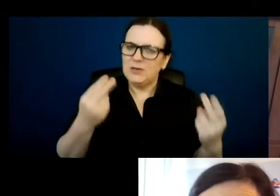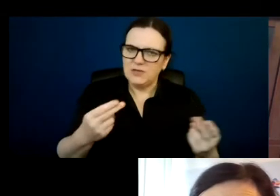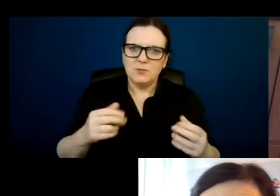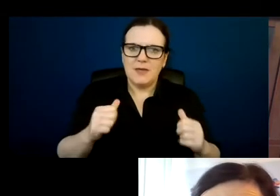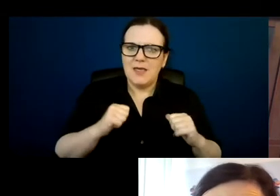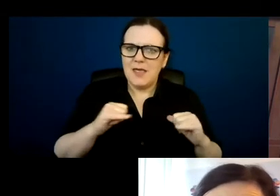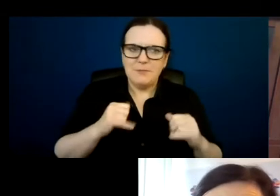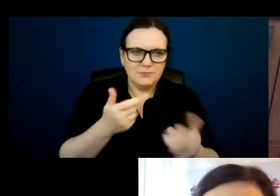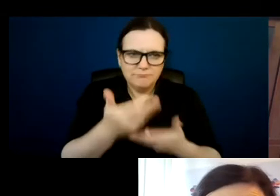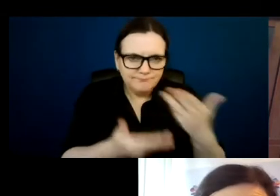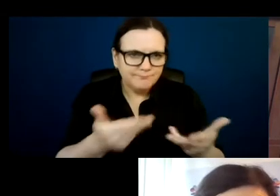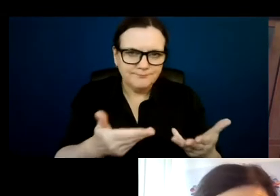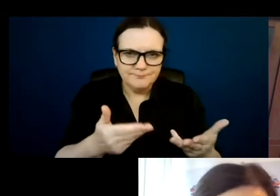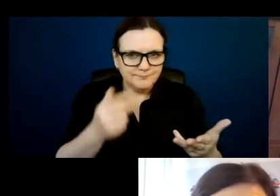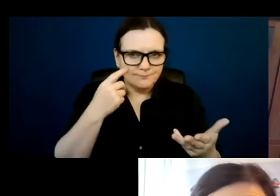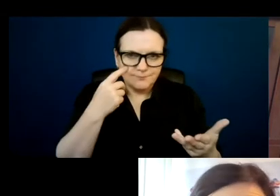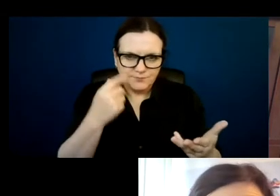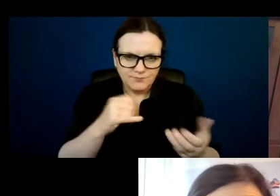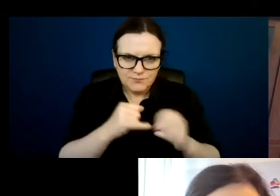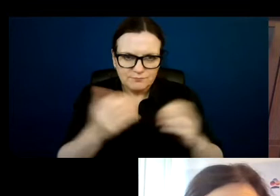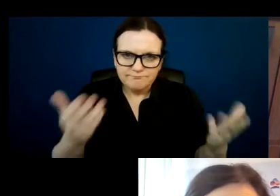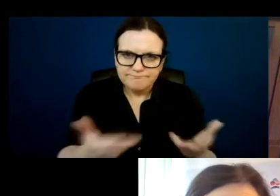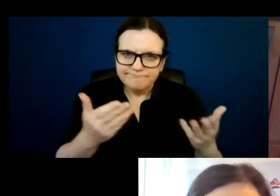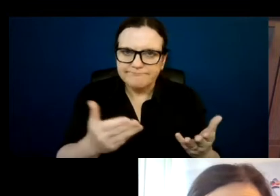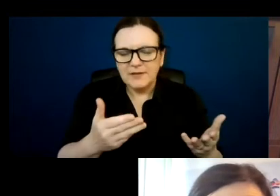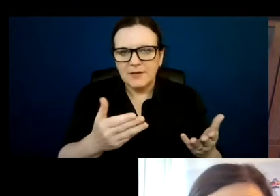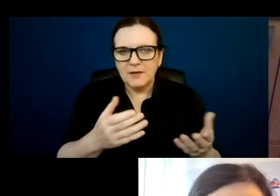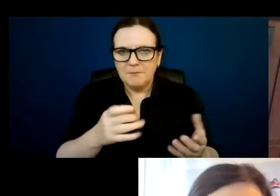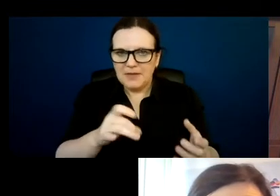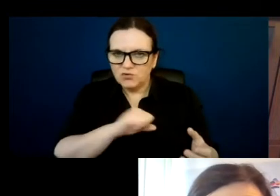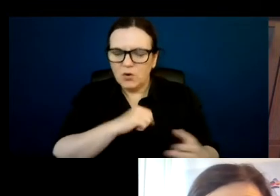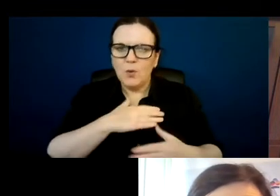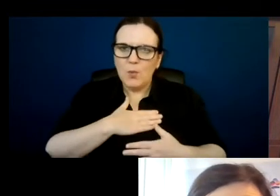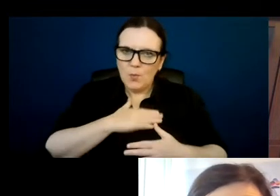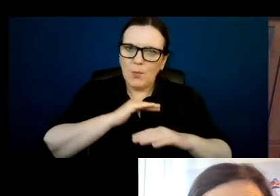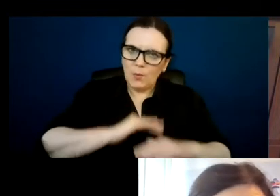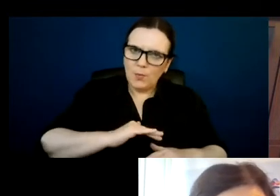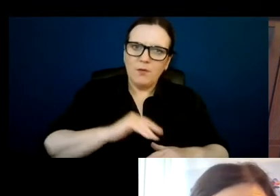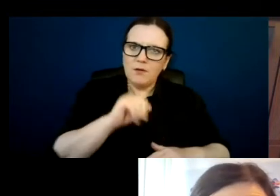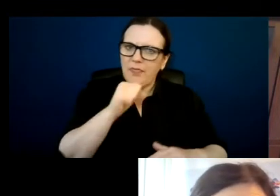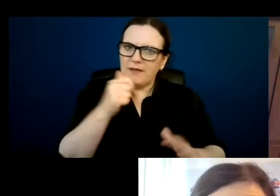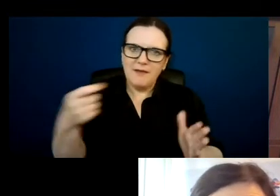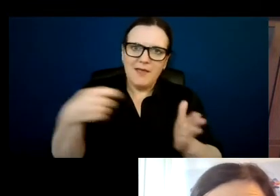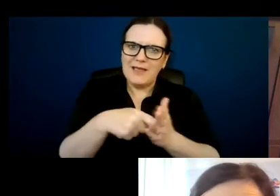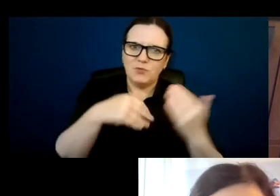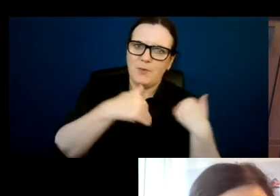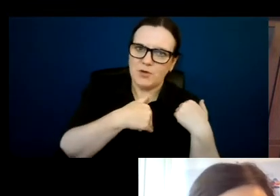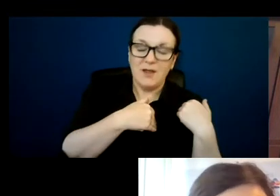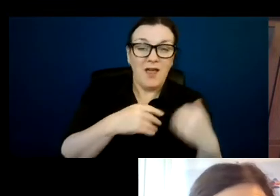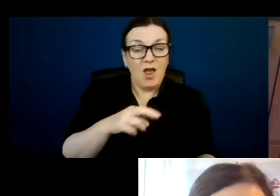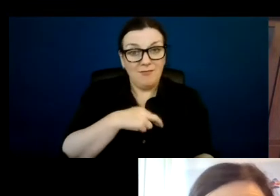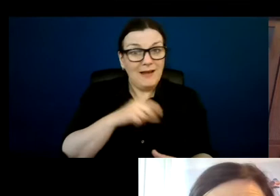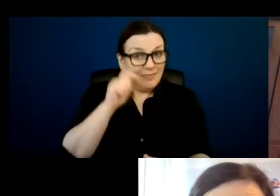and provide reassurance that this act isn't going to contribute further to that burden. I really think that it won't. I